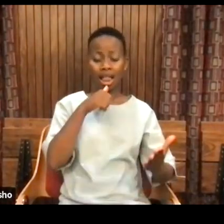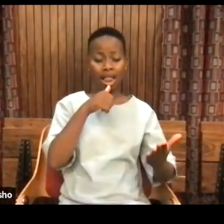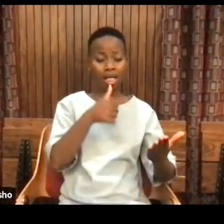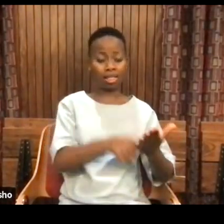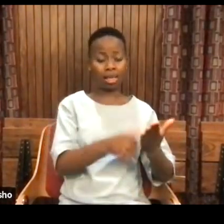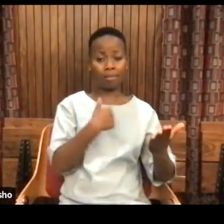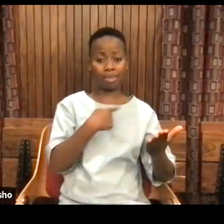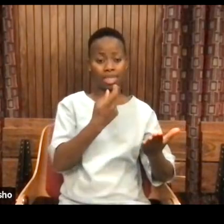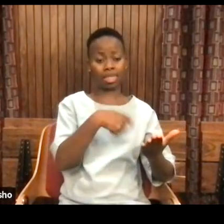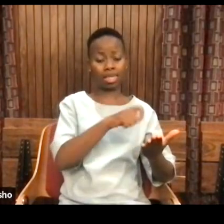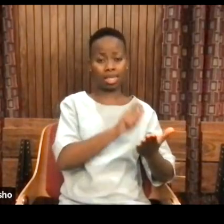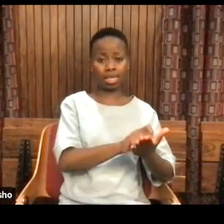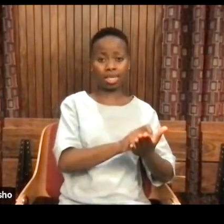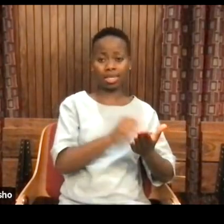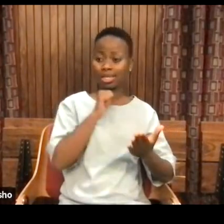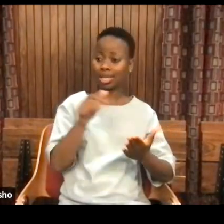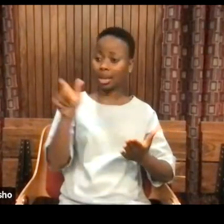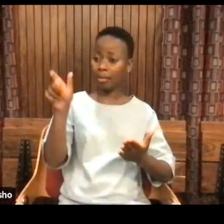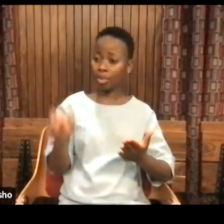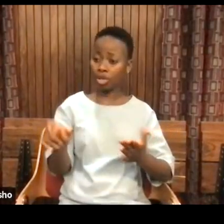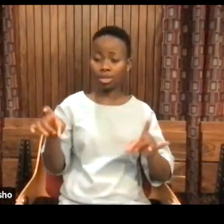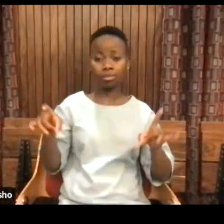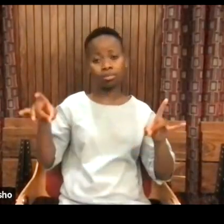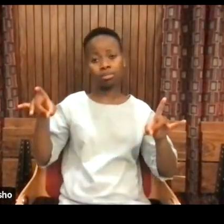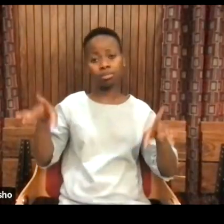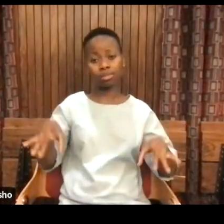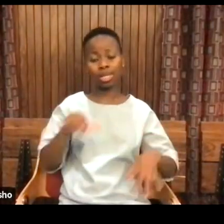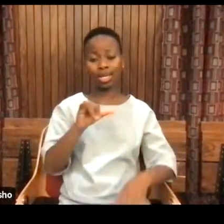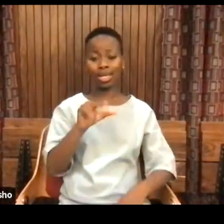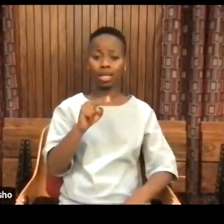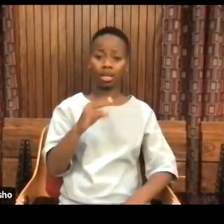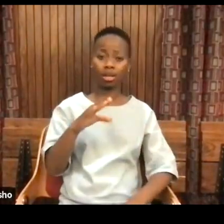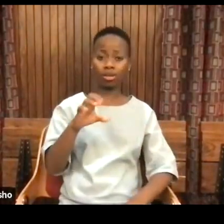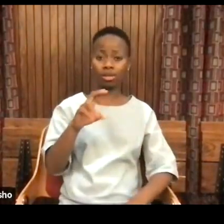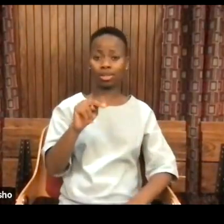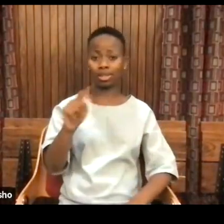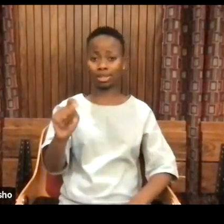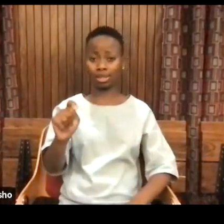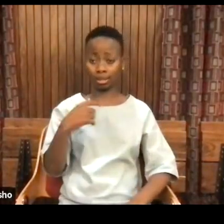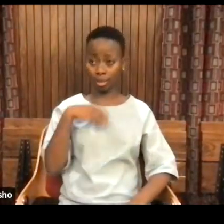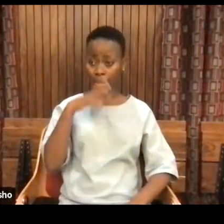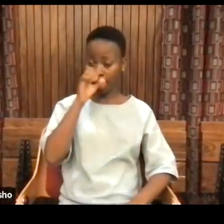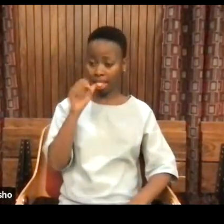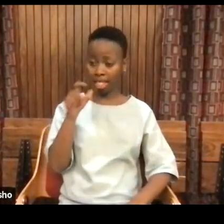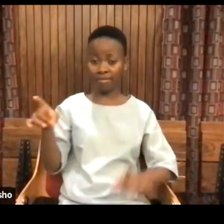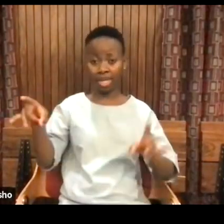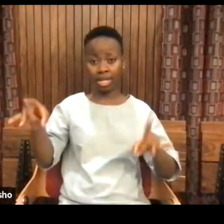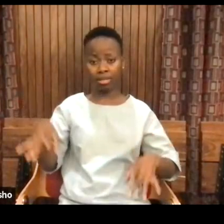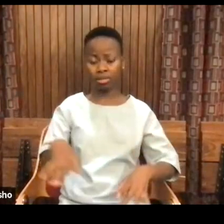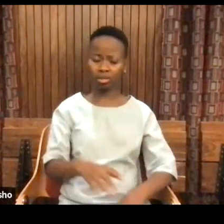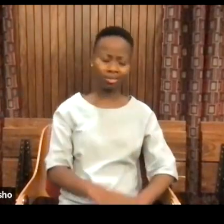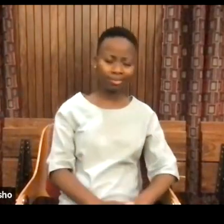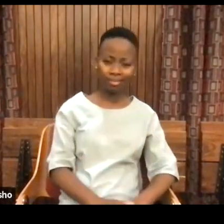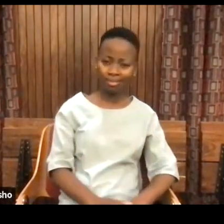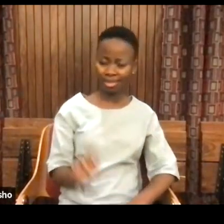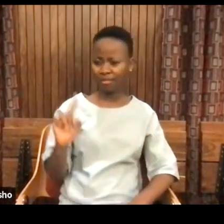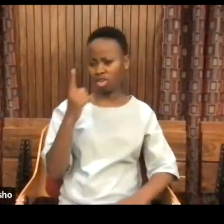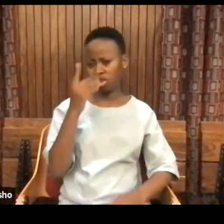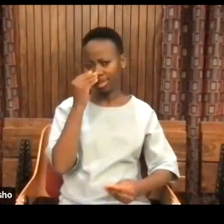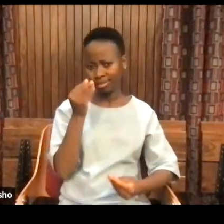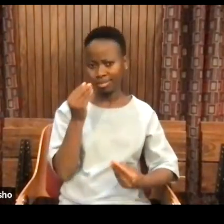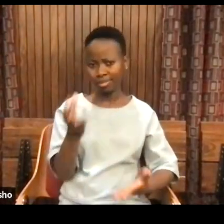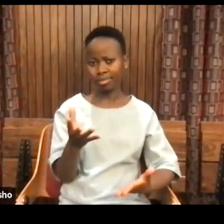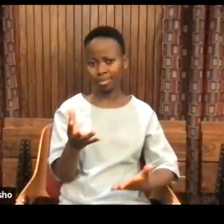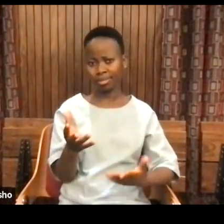documents for that they're innocent. I don't believe in innocence. That's the first thing. The second thing